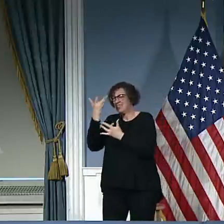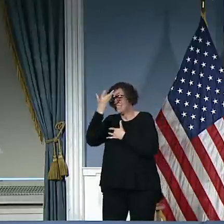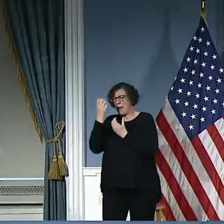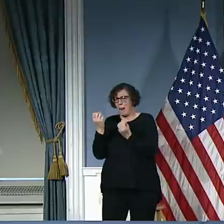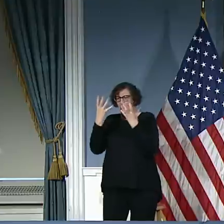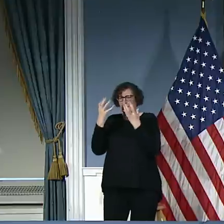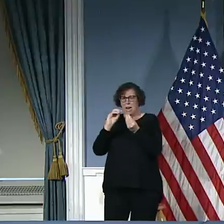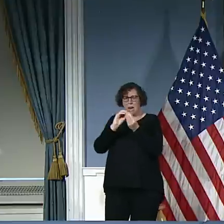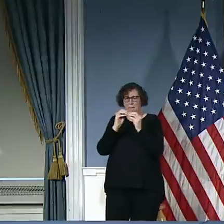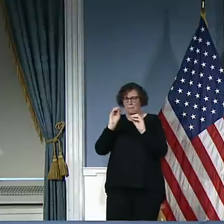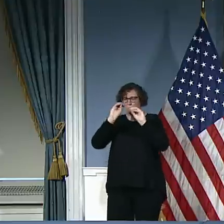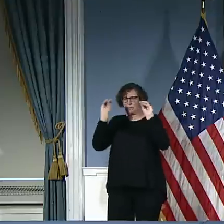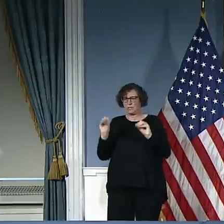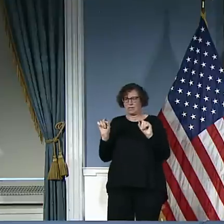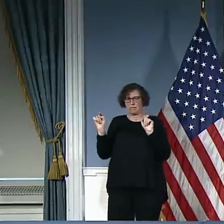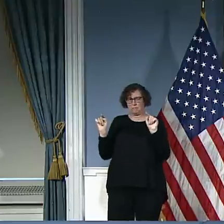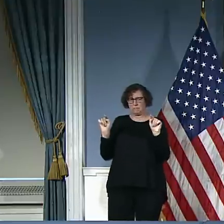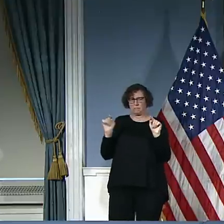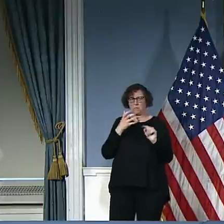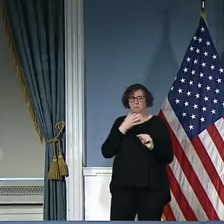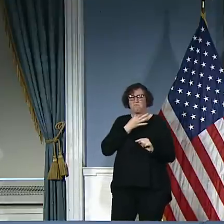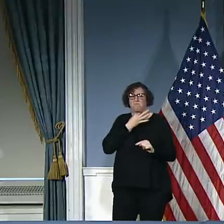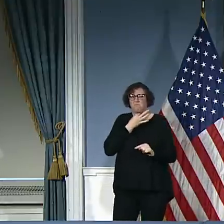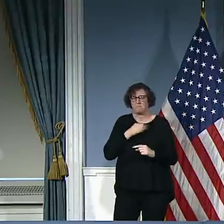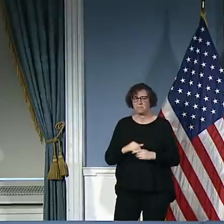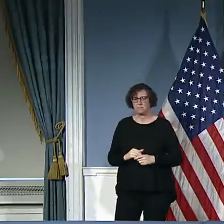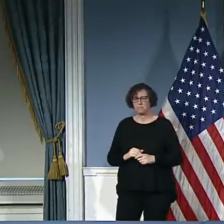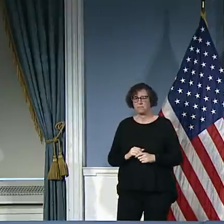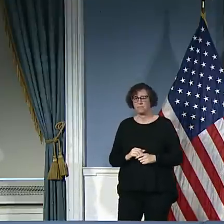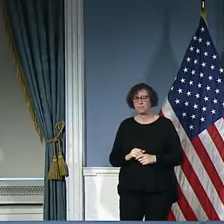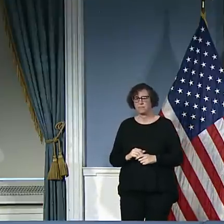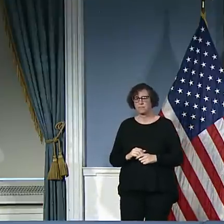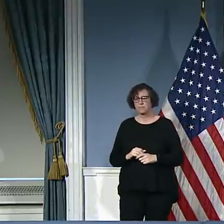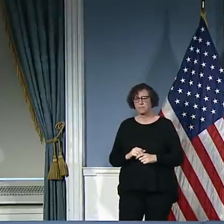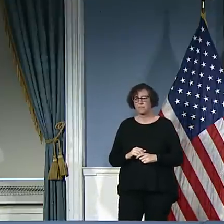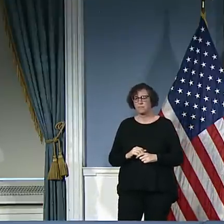Hello? Yeah. Could you hear the question, Dermot? Yeah, I did.